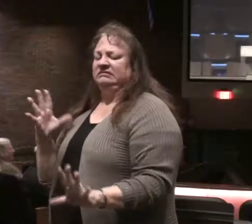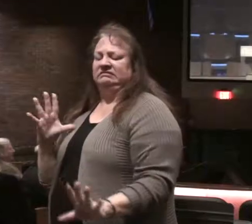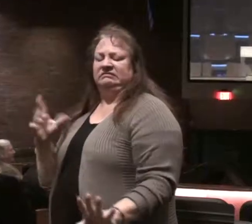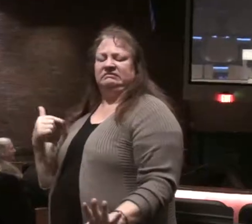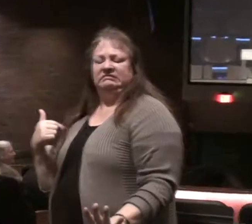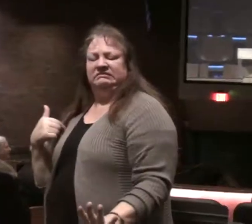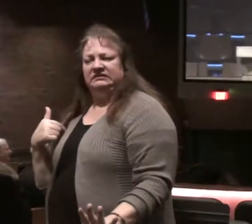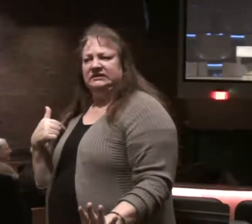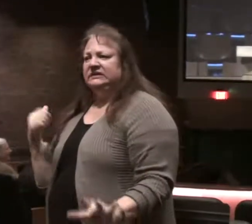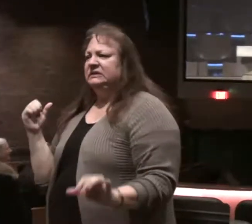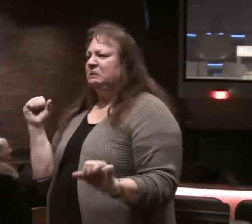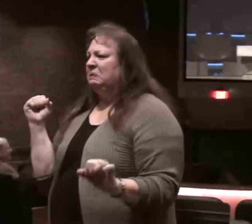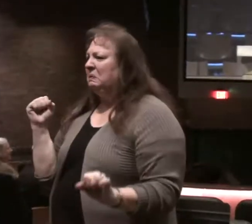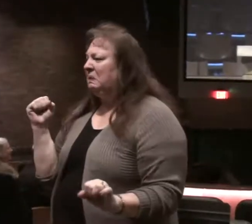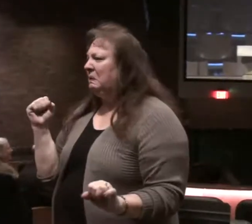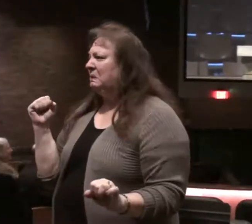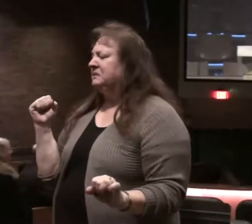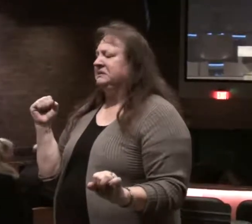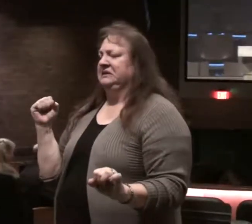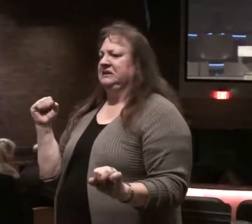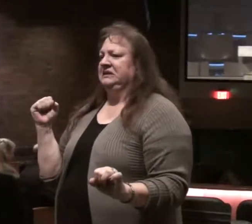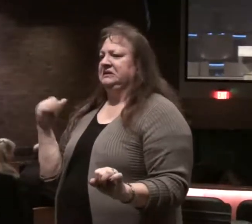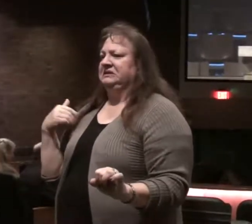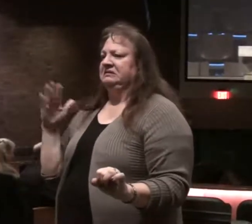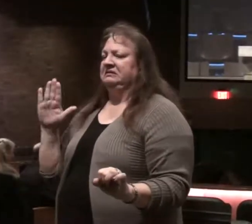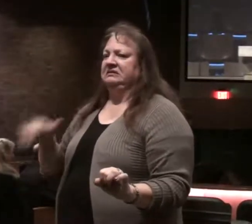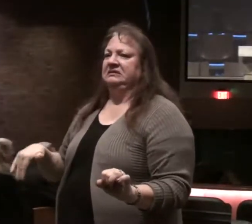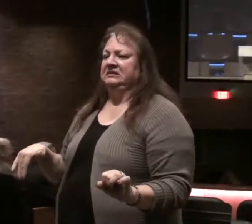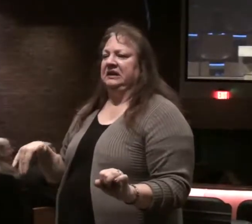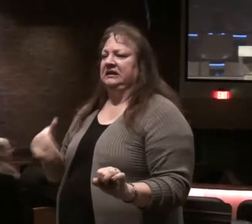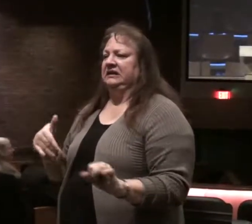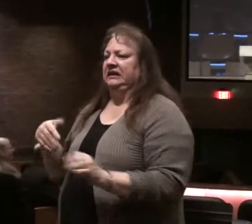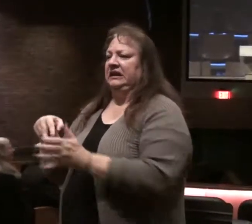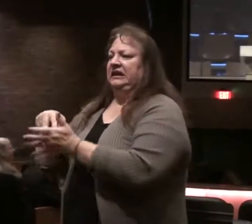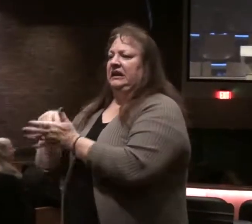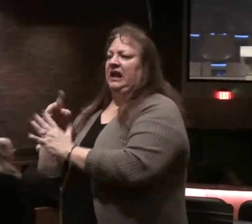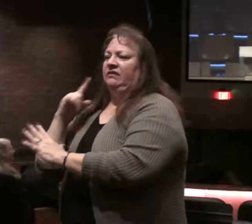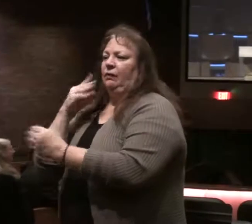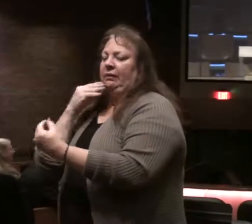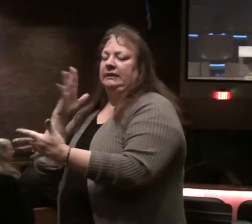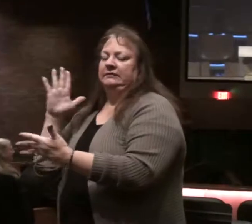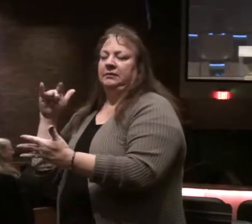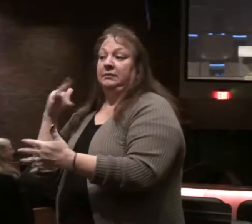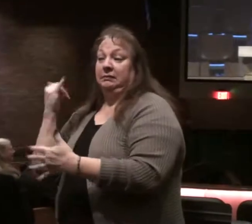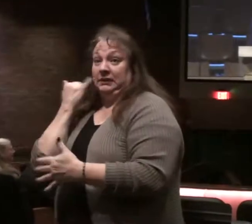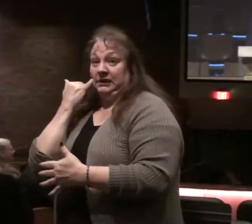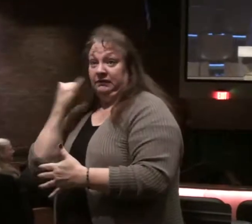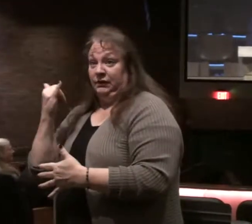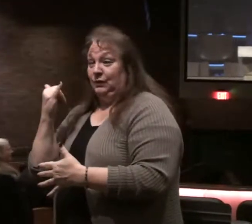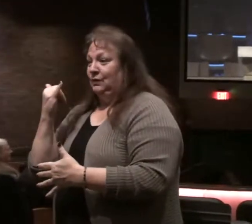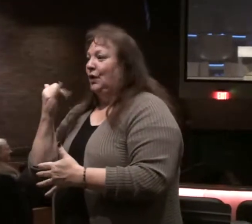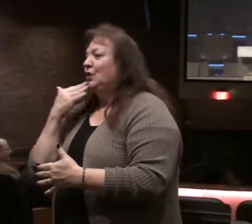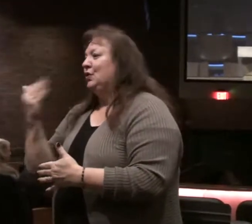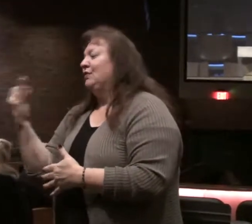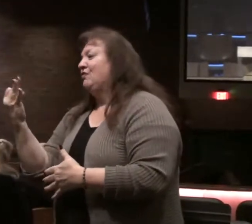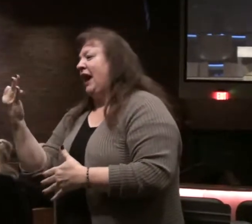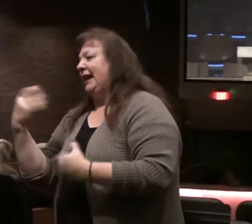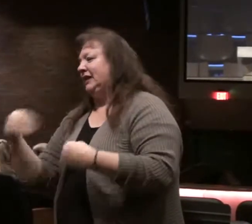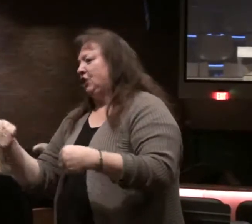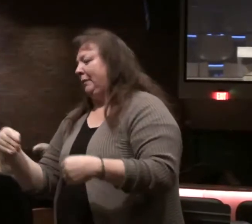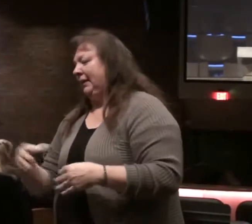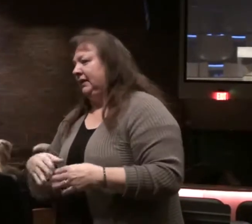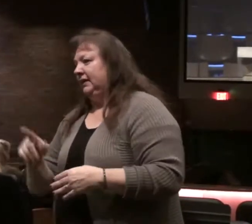It was cold out, and not the way I didn't stop to get in that line for Thanksgiving, but if you didn't have, I guess